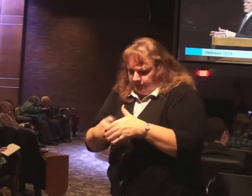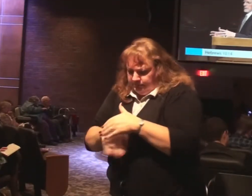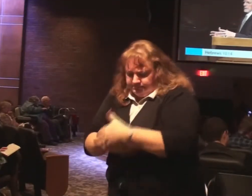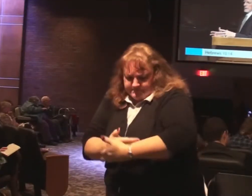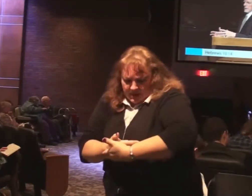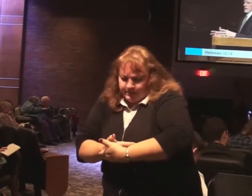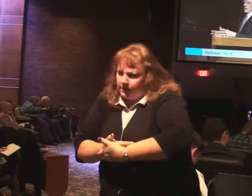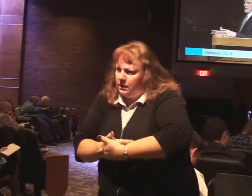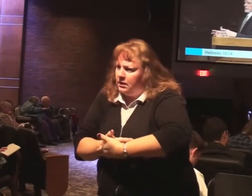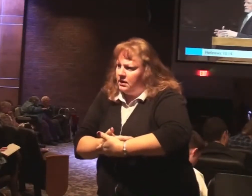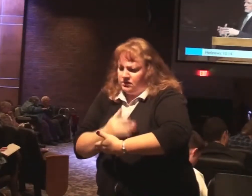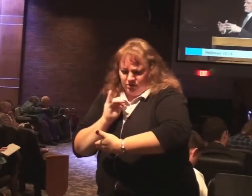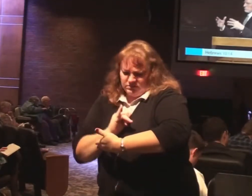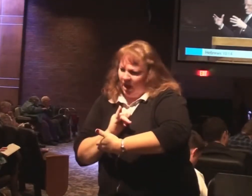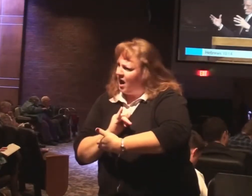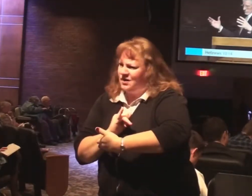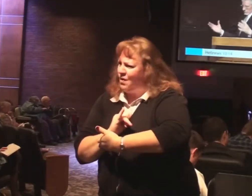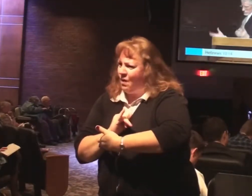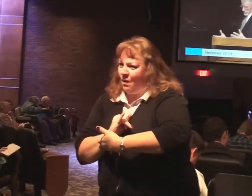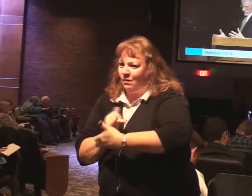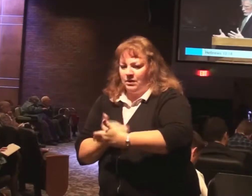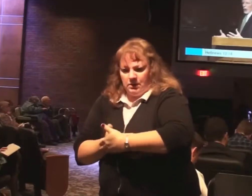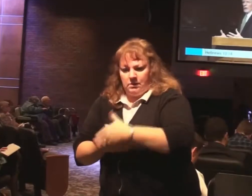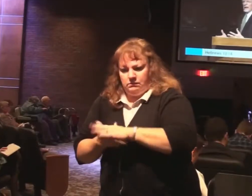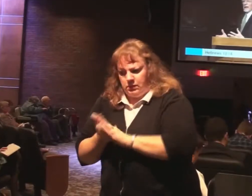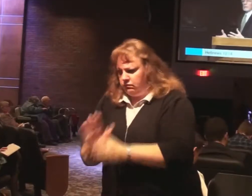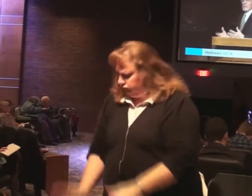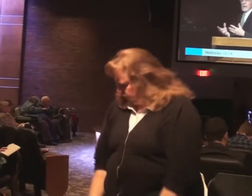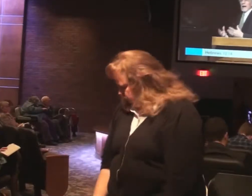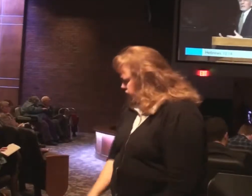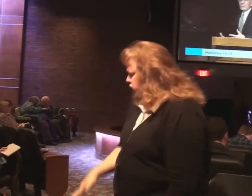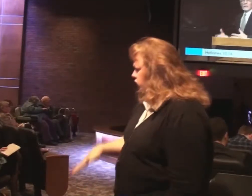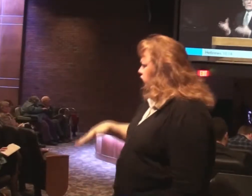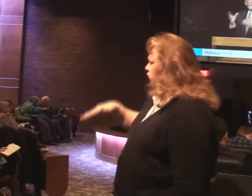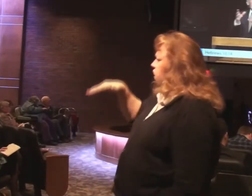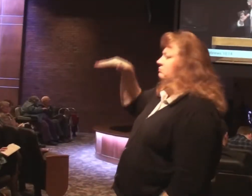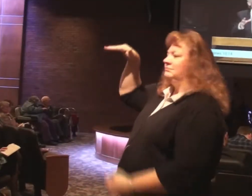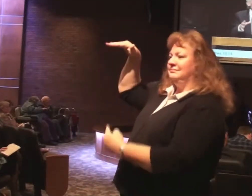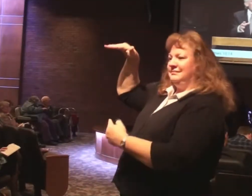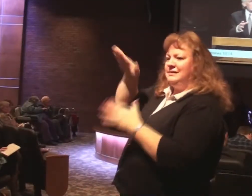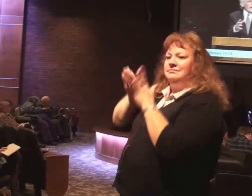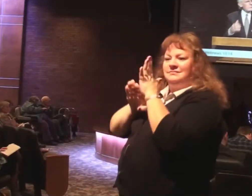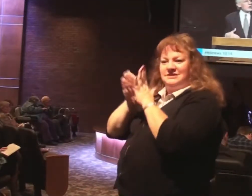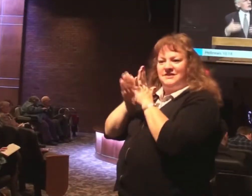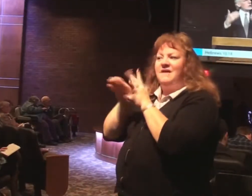You know. It's all there but now it must be developed and matured.